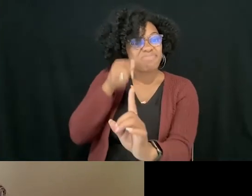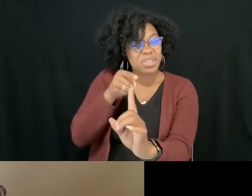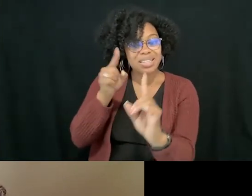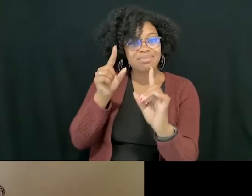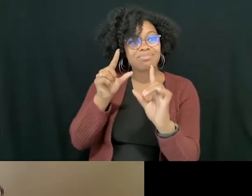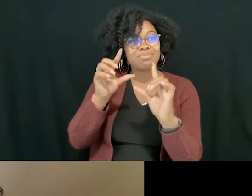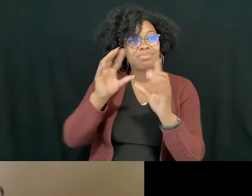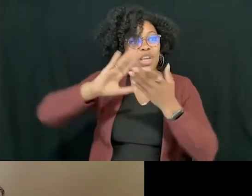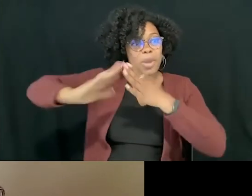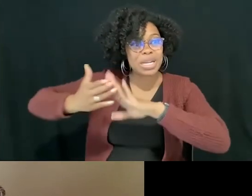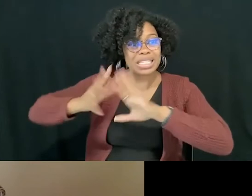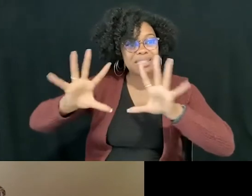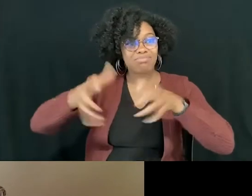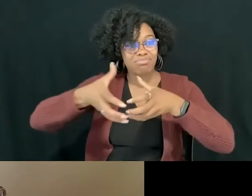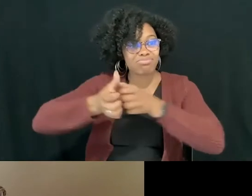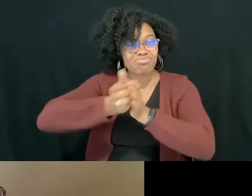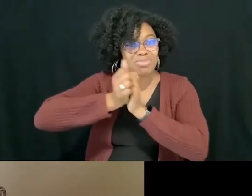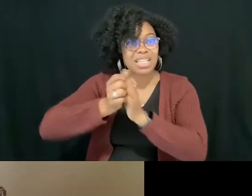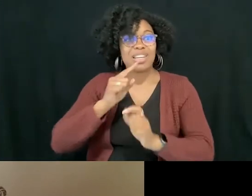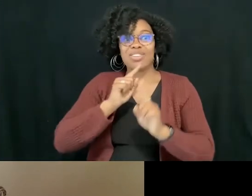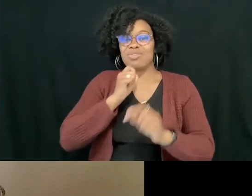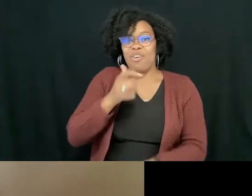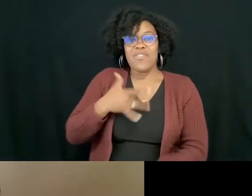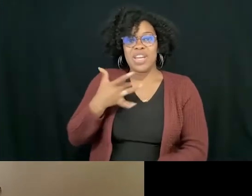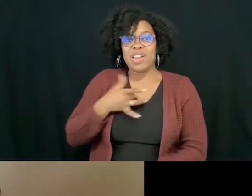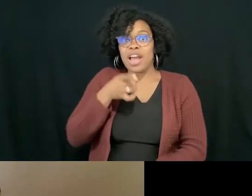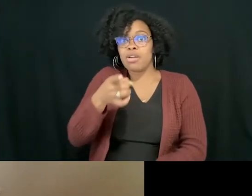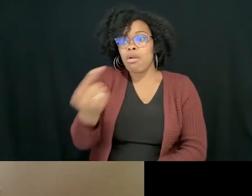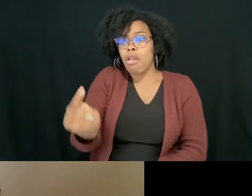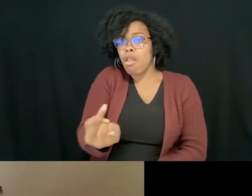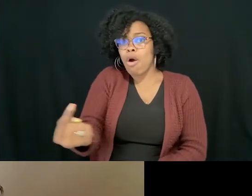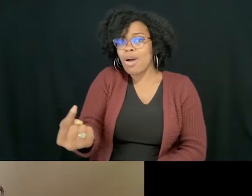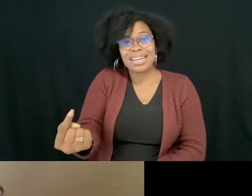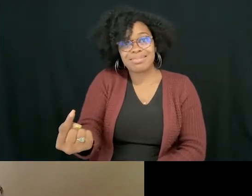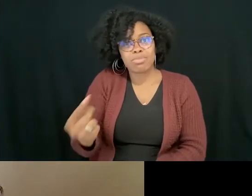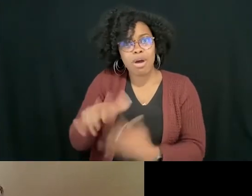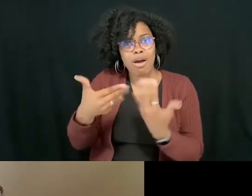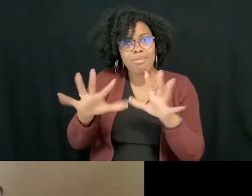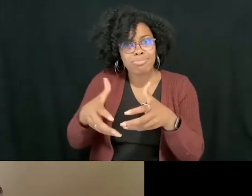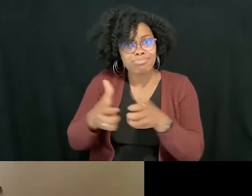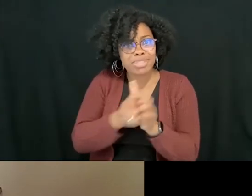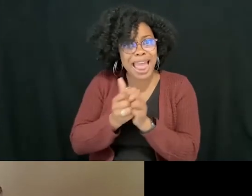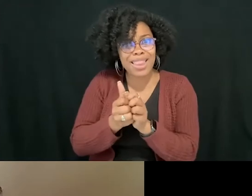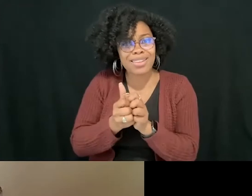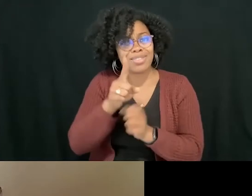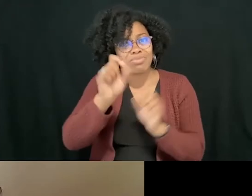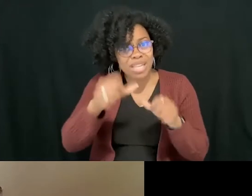feeling like you're in these trenches all on your own and that you can have tools that can help you